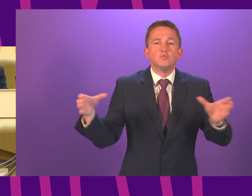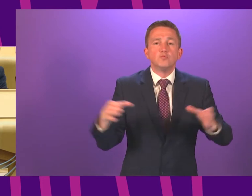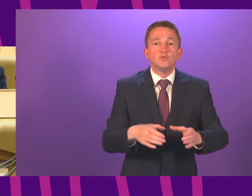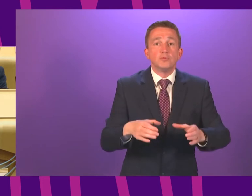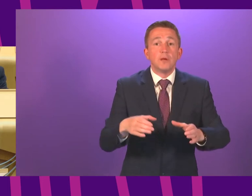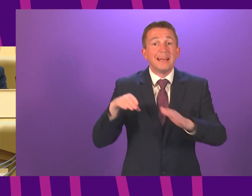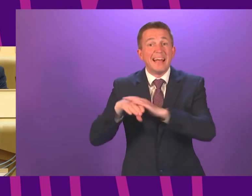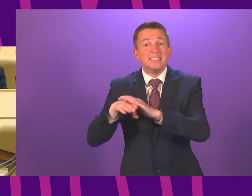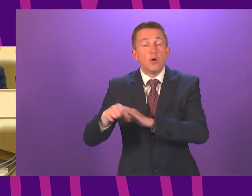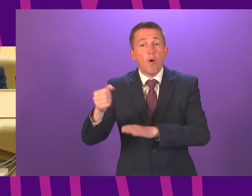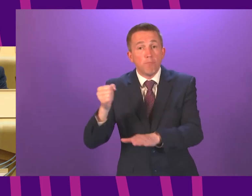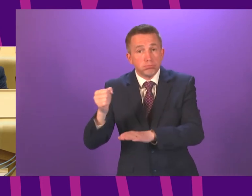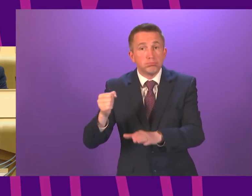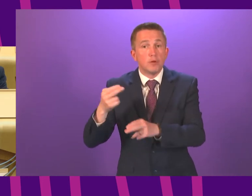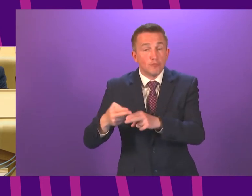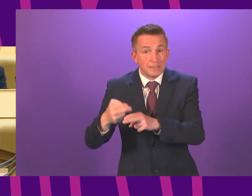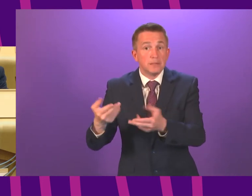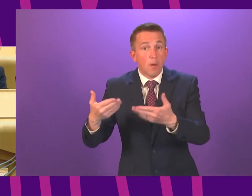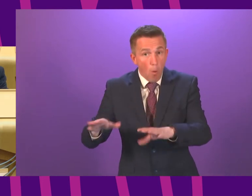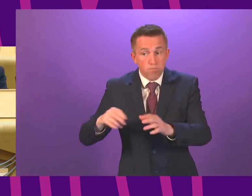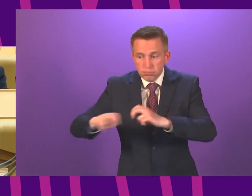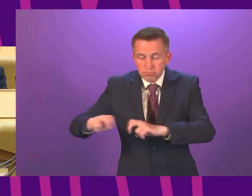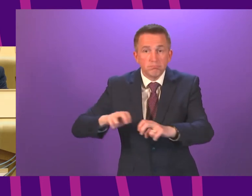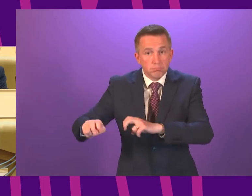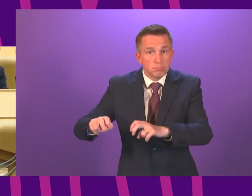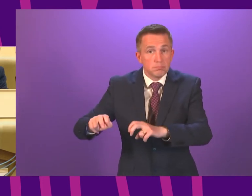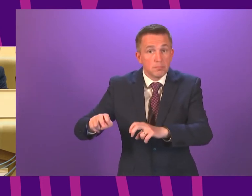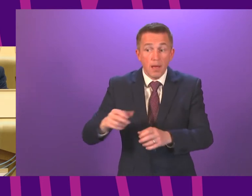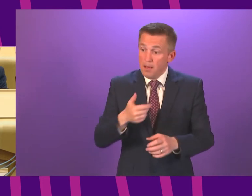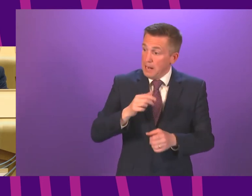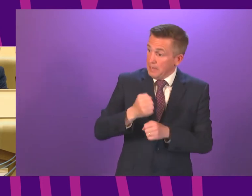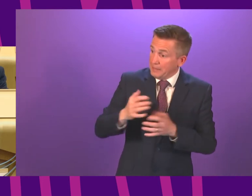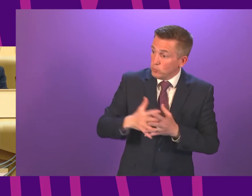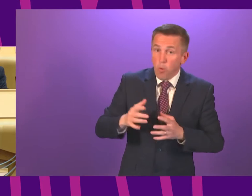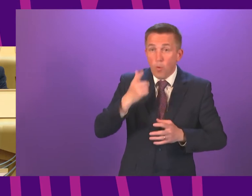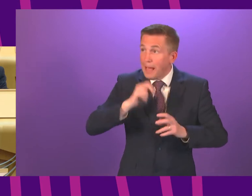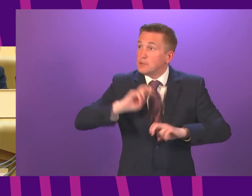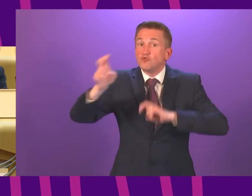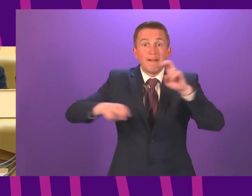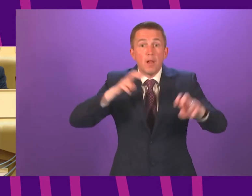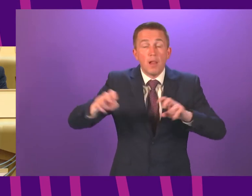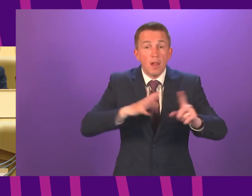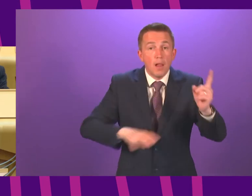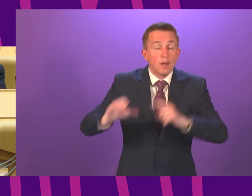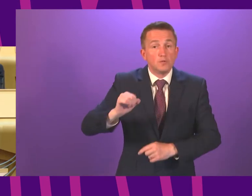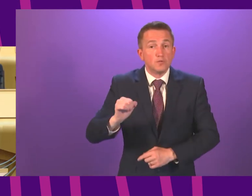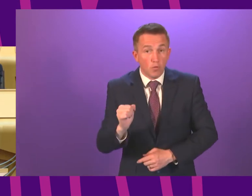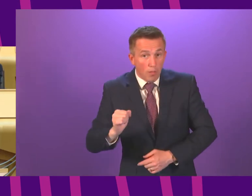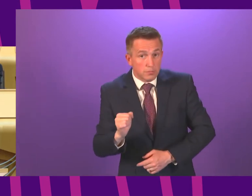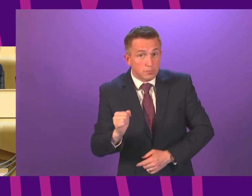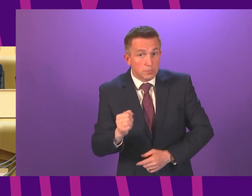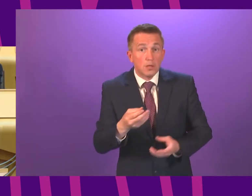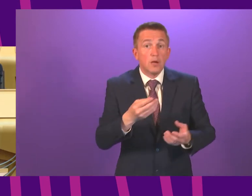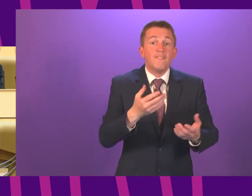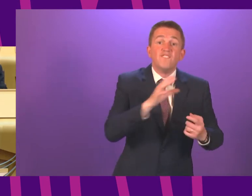hospitality can reopen and that people can travel again between Glasgow and other parts of Scotland. A number of venues will also be permitted to